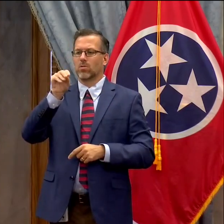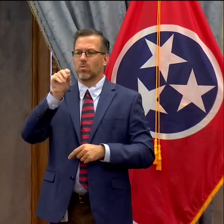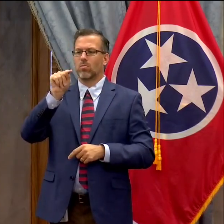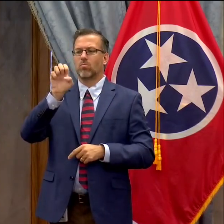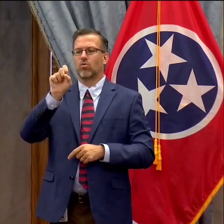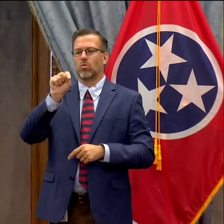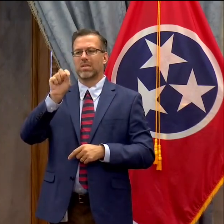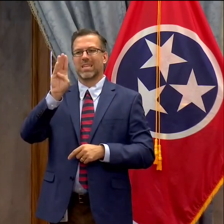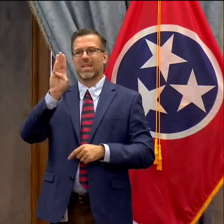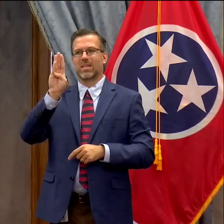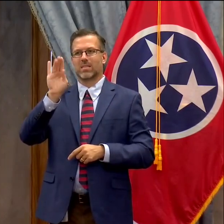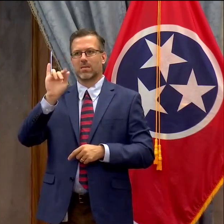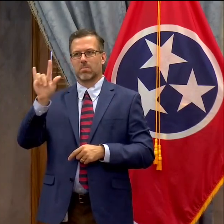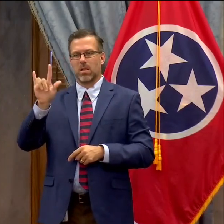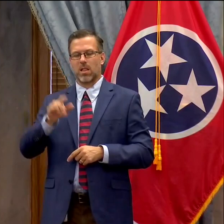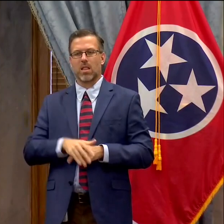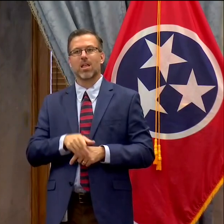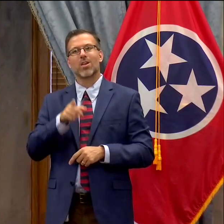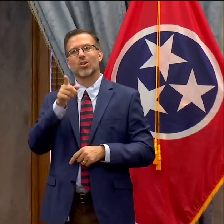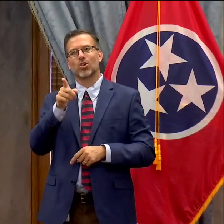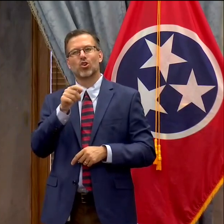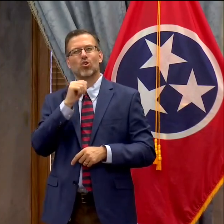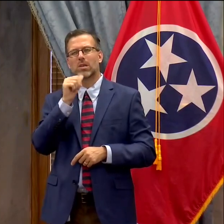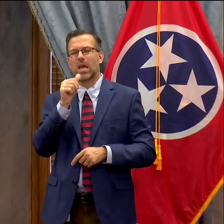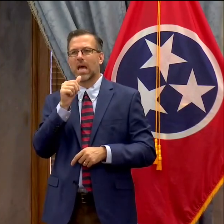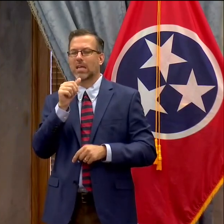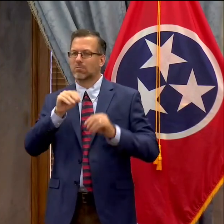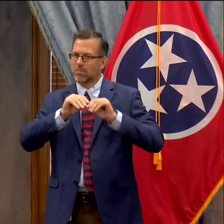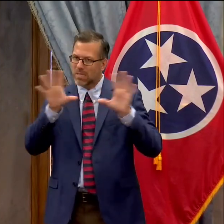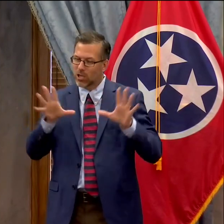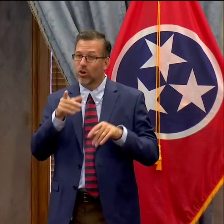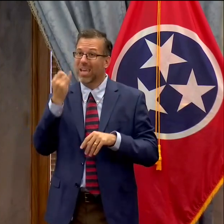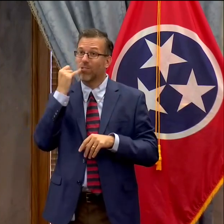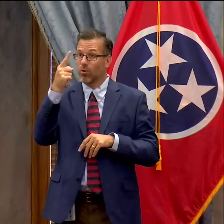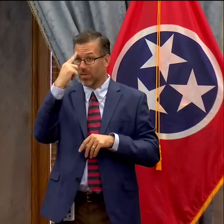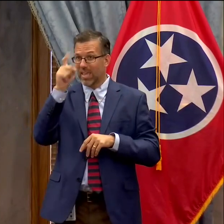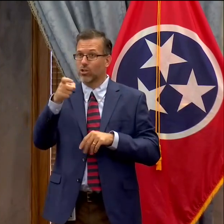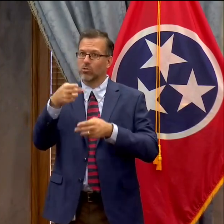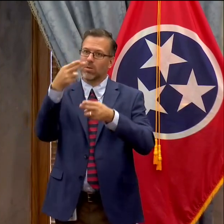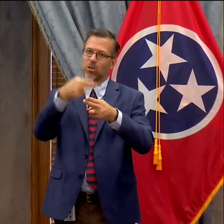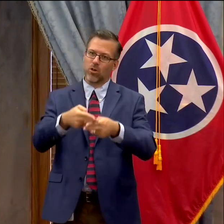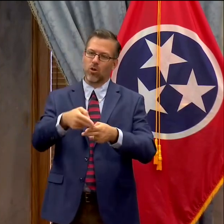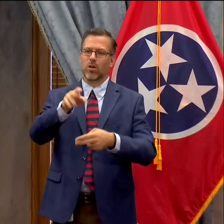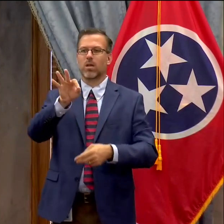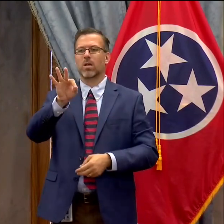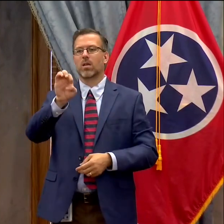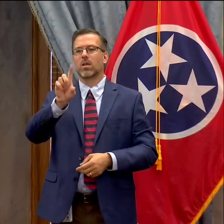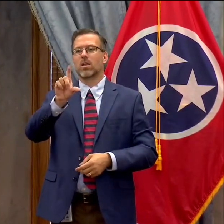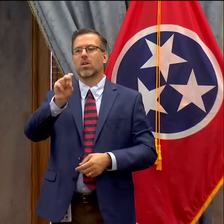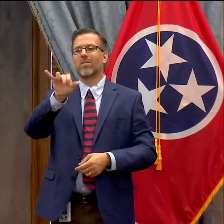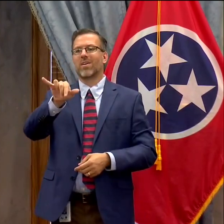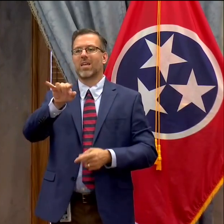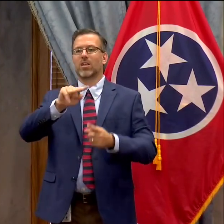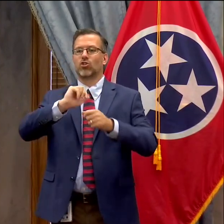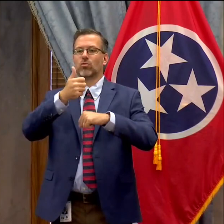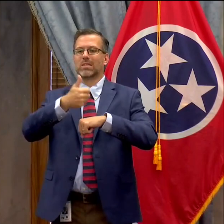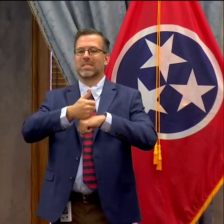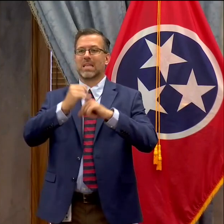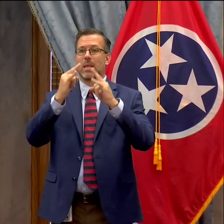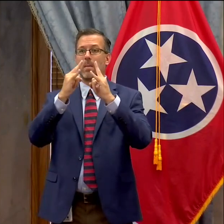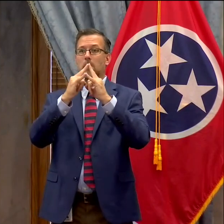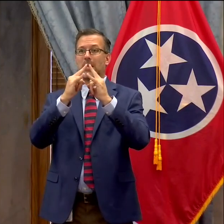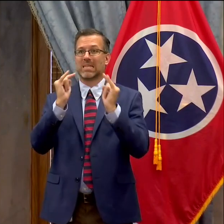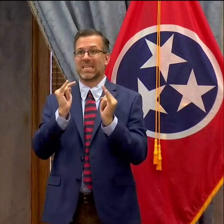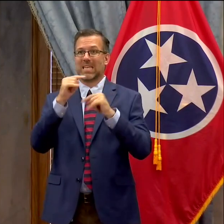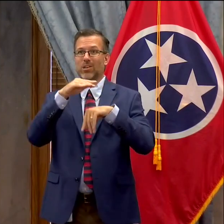whether you are against making it a felony to set up a tent on the plaza. So to clarify for the record I mean do